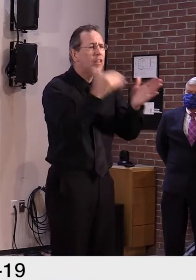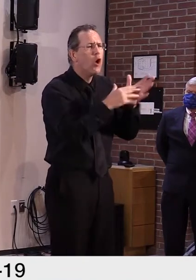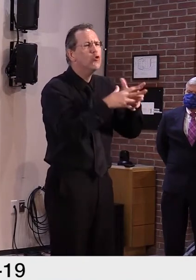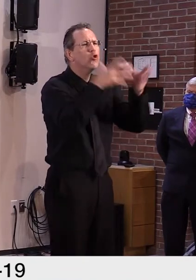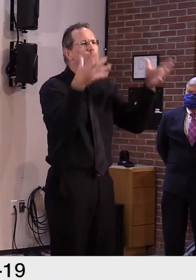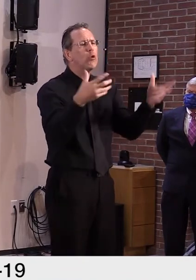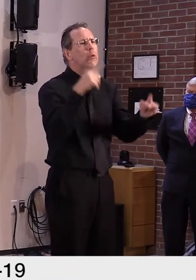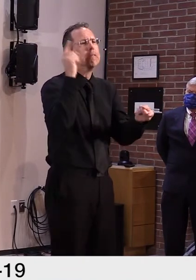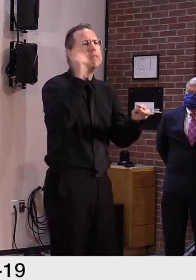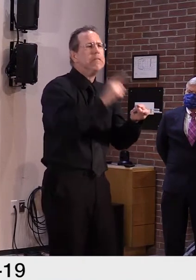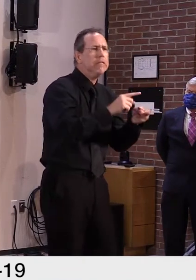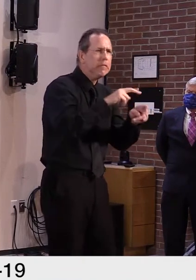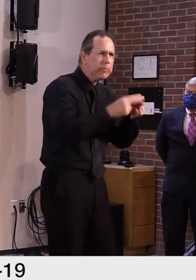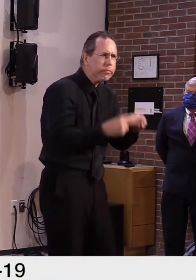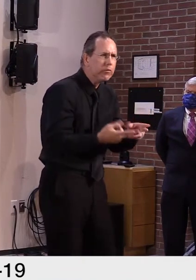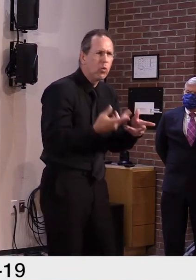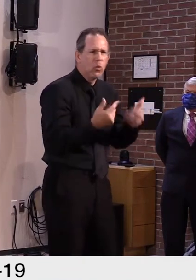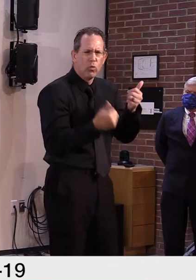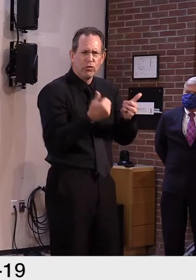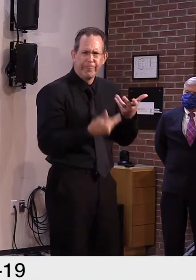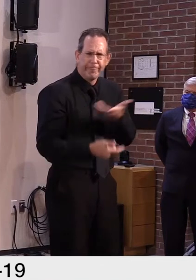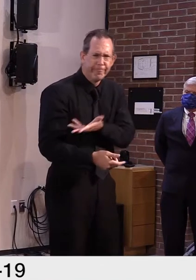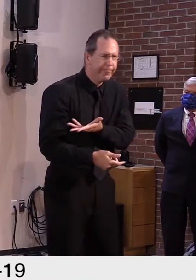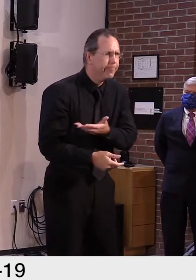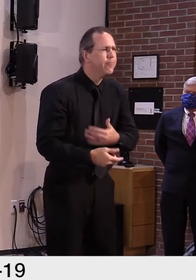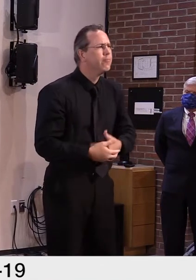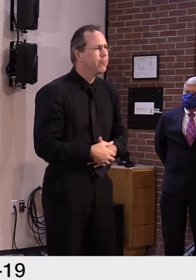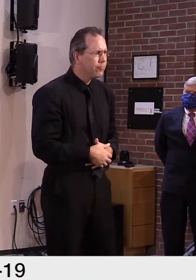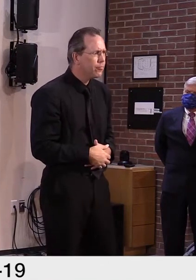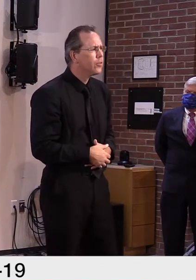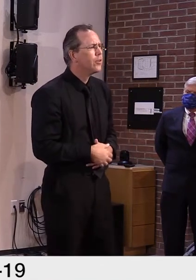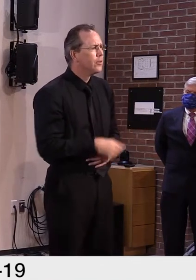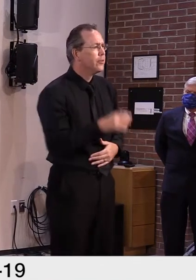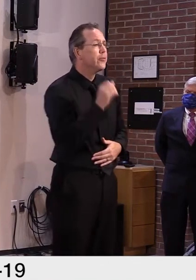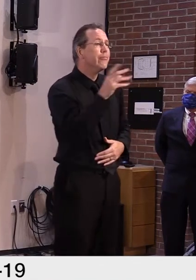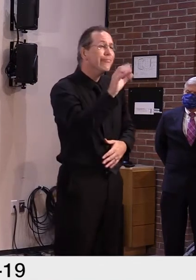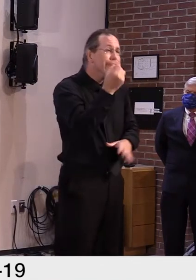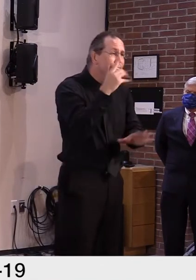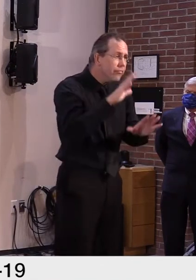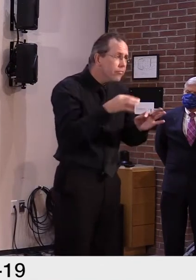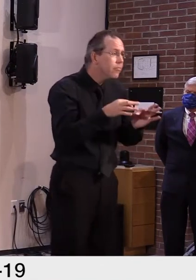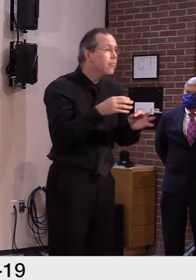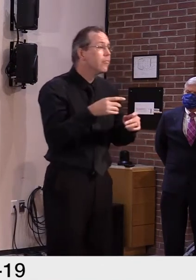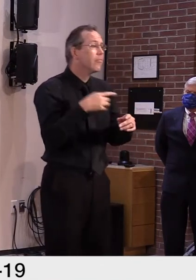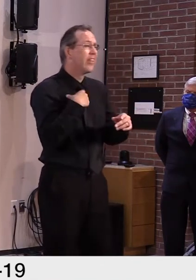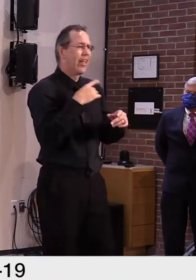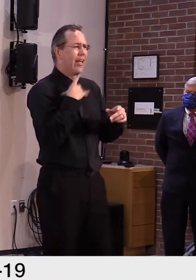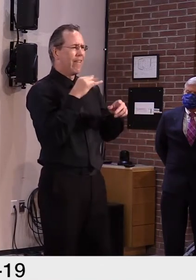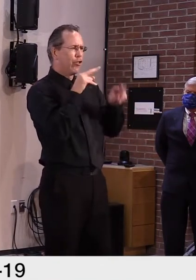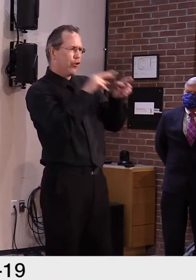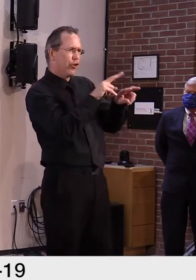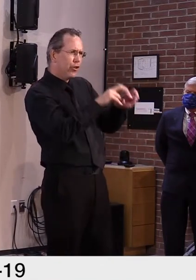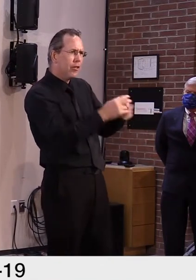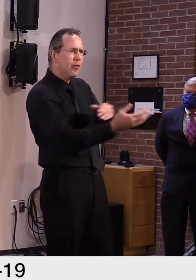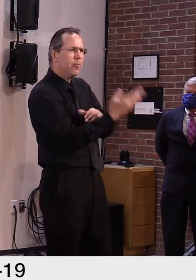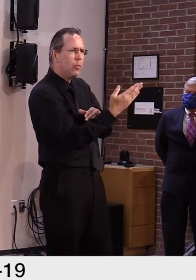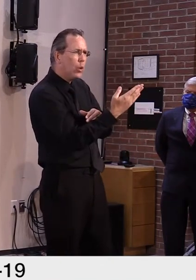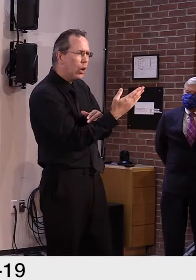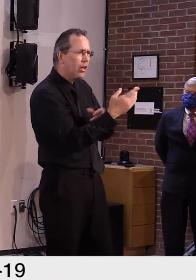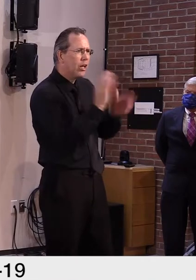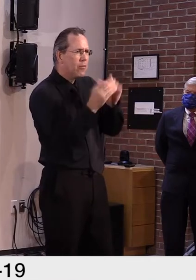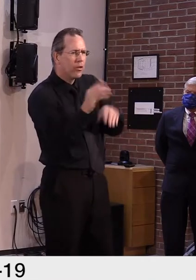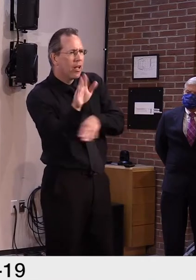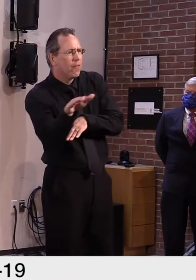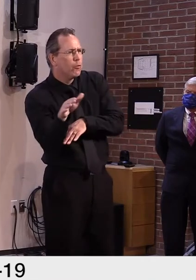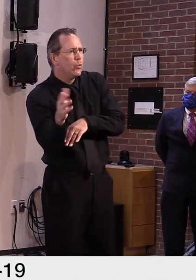So a slot may be how many children on a particular day. So when we speak about 5,000 children being able to